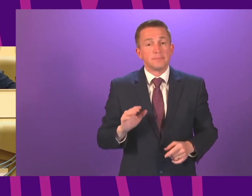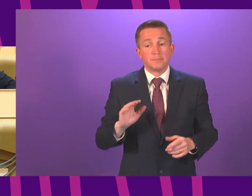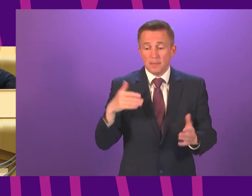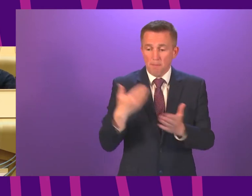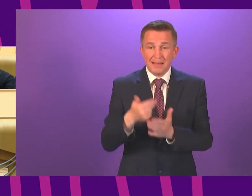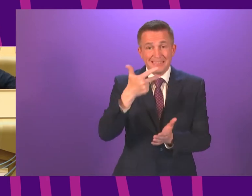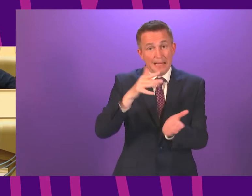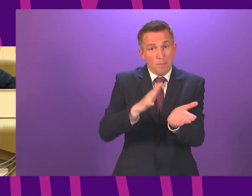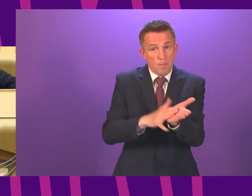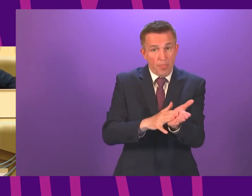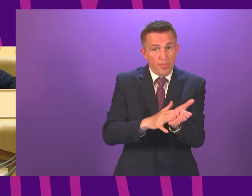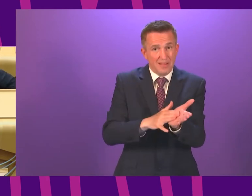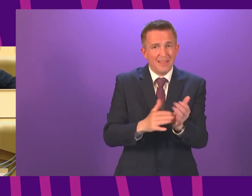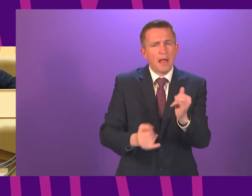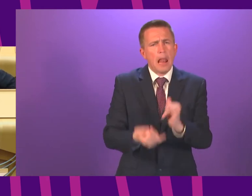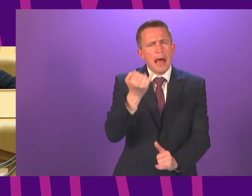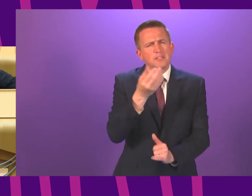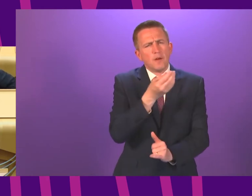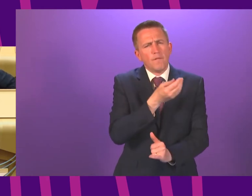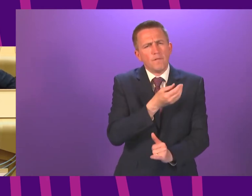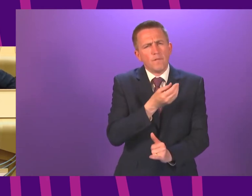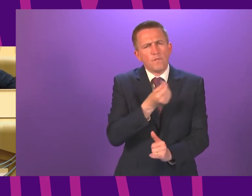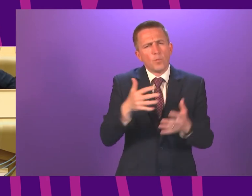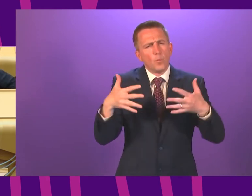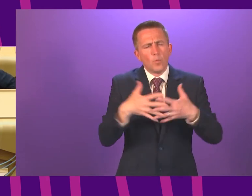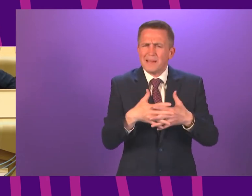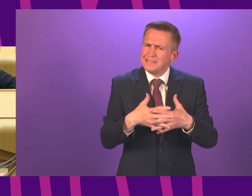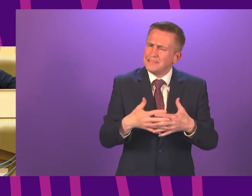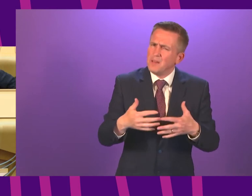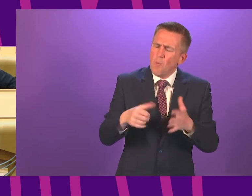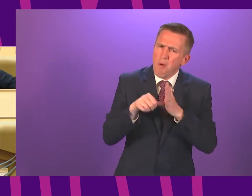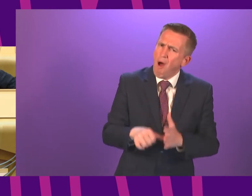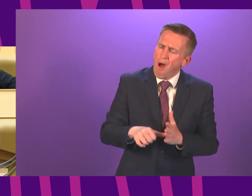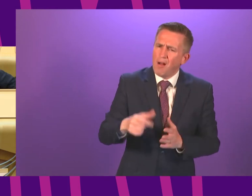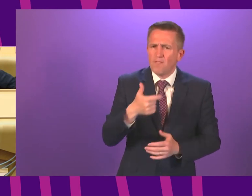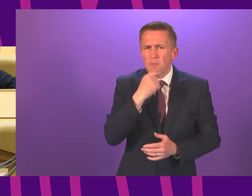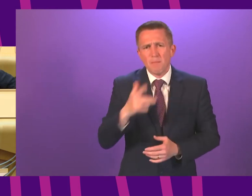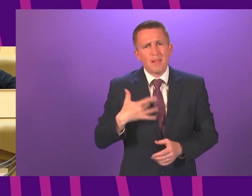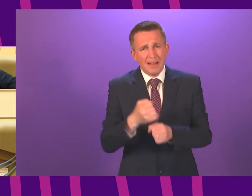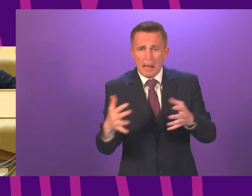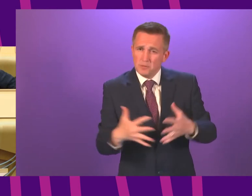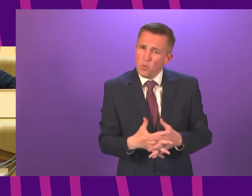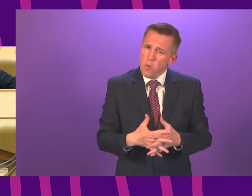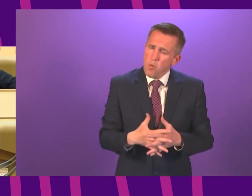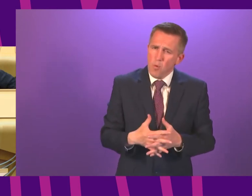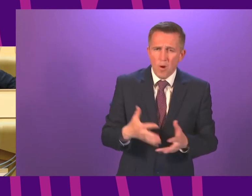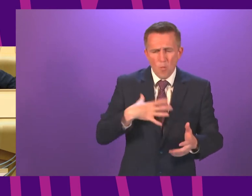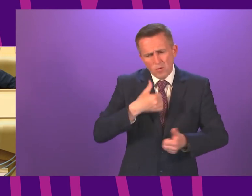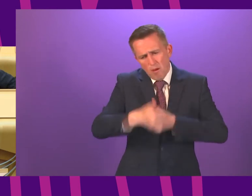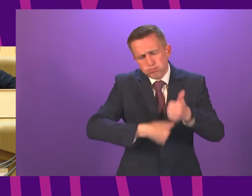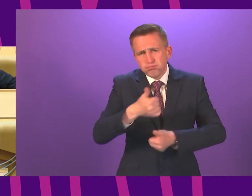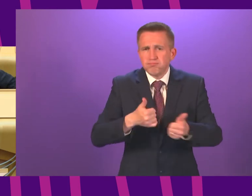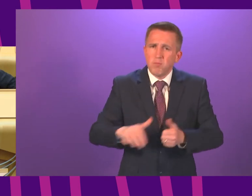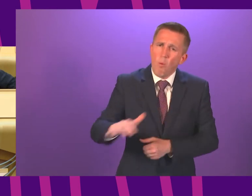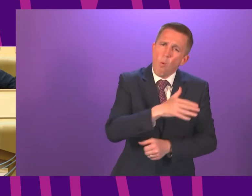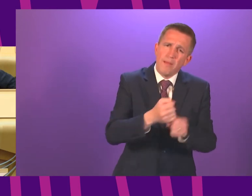perhaps the last couple of weeks in particular have been really tough for Glasgow. So, want to thank everyone who has cooperated with all the public